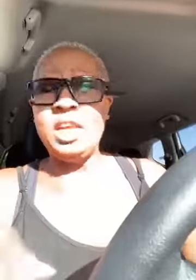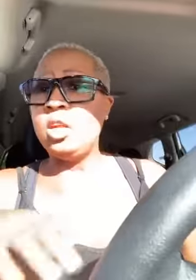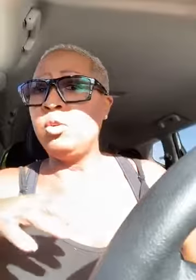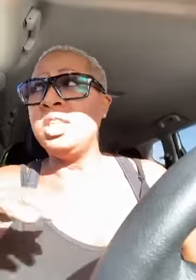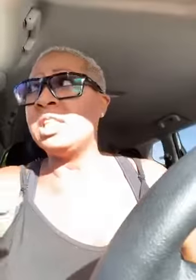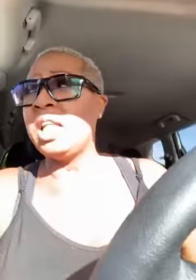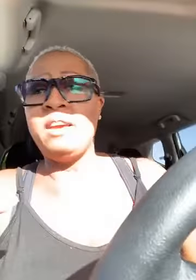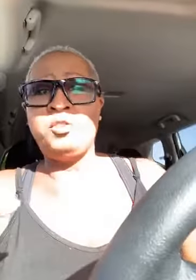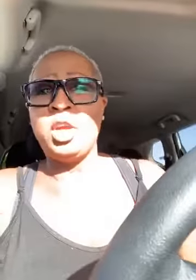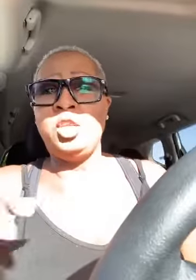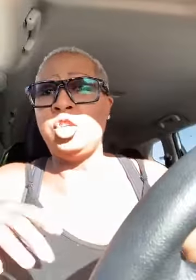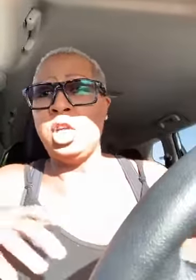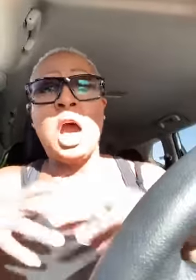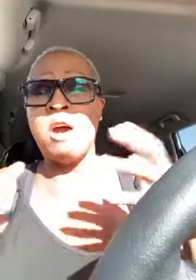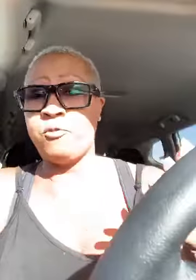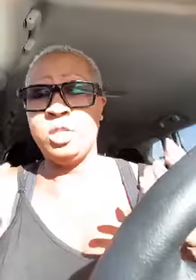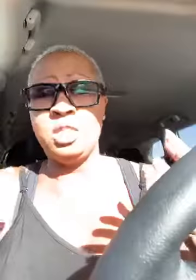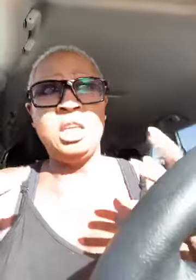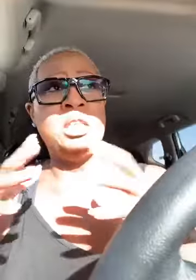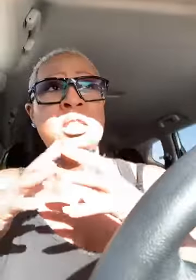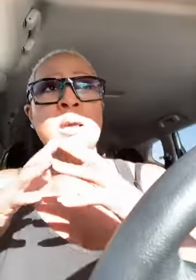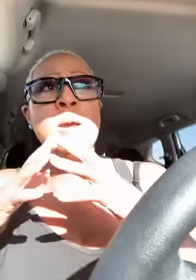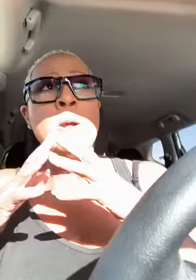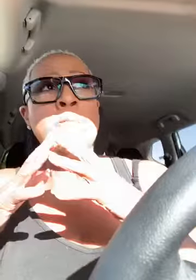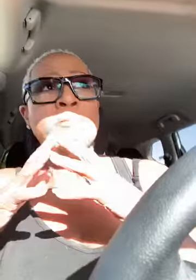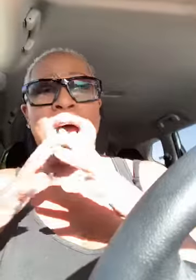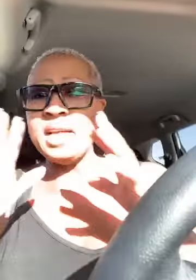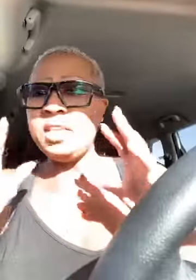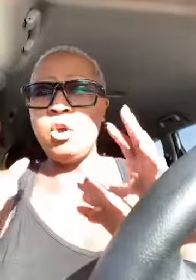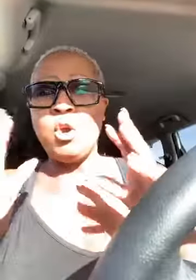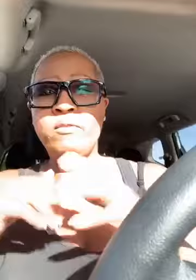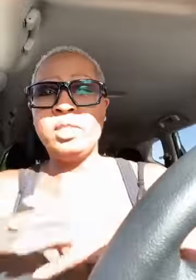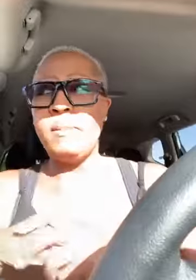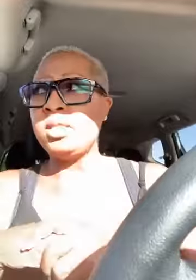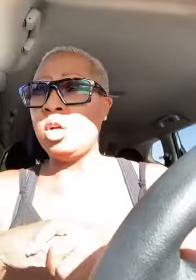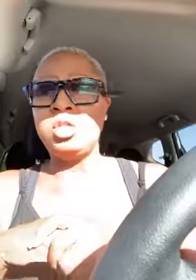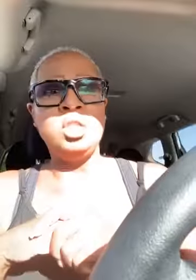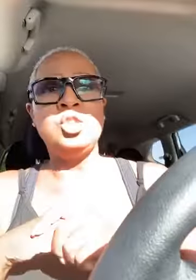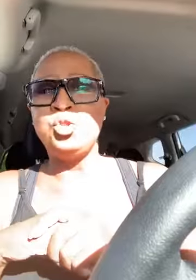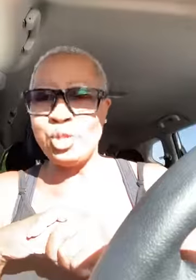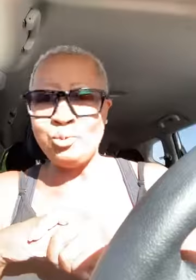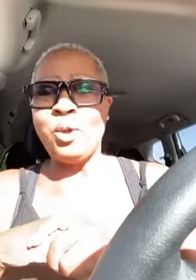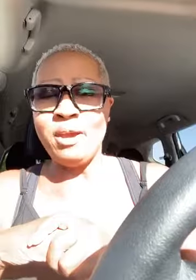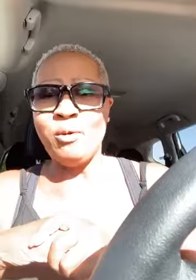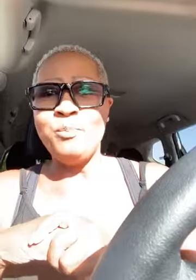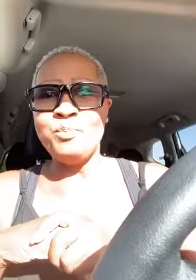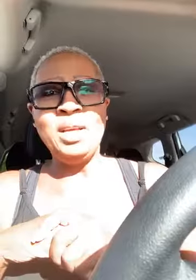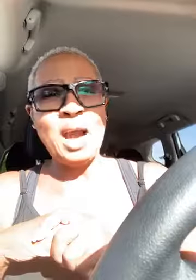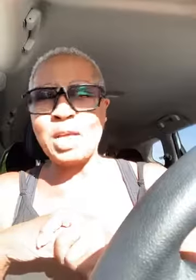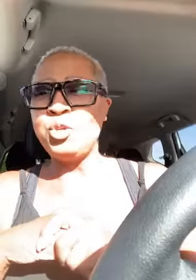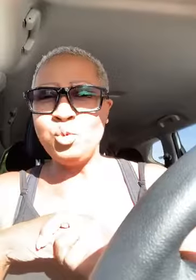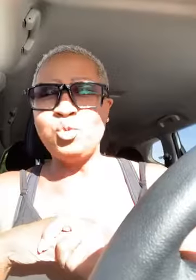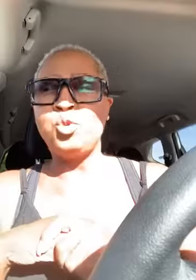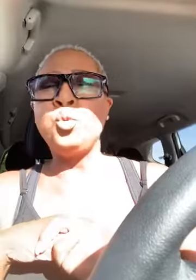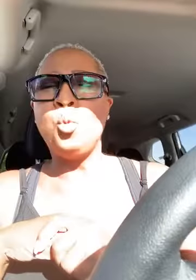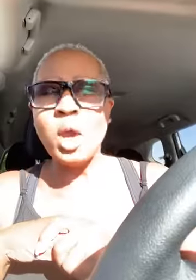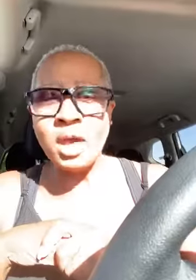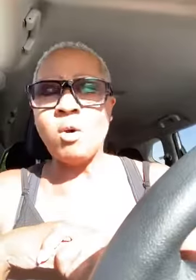get in on this life-changing conference it is i tell her every time i talk to denise she did well god used you well